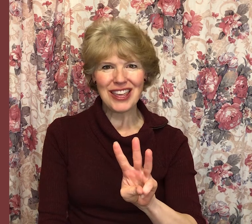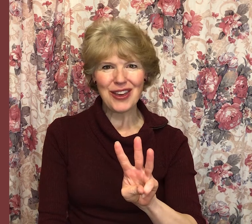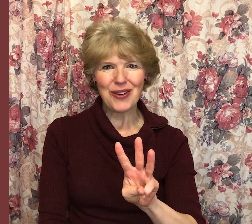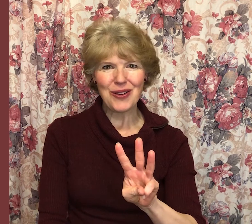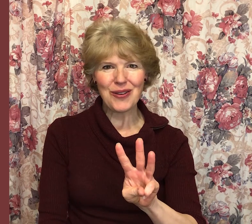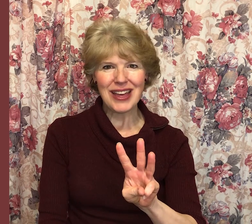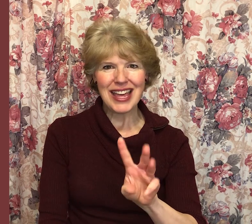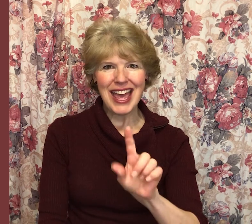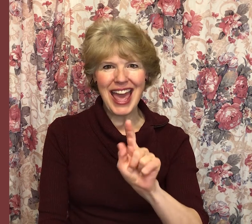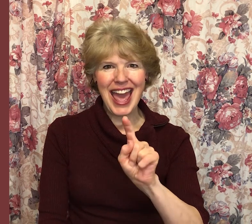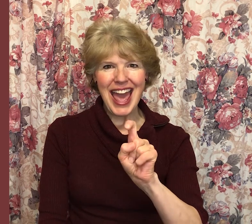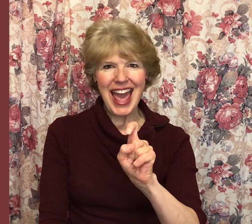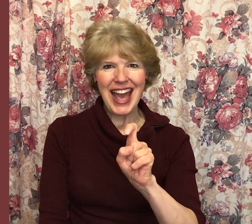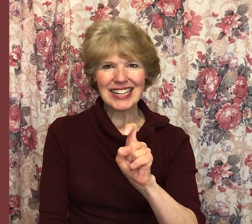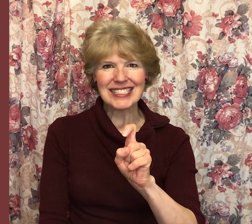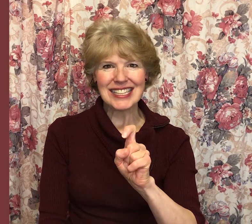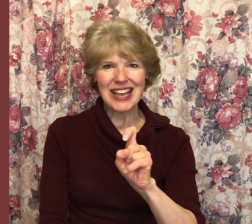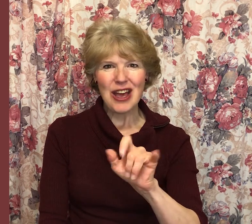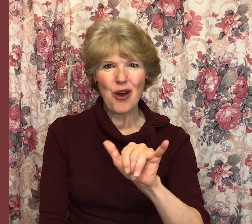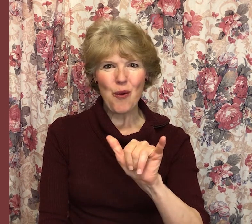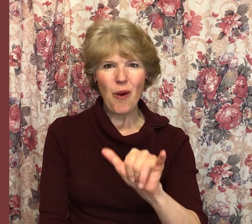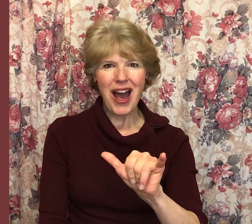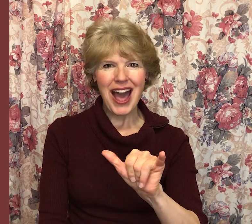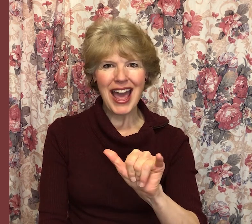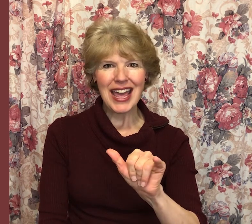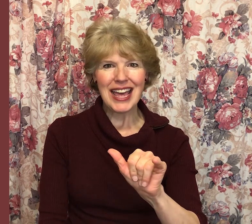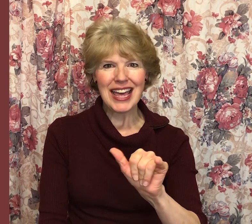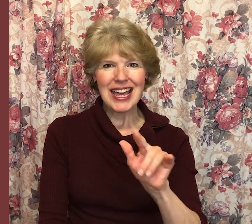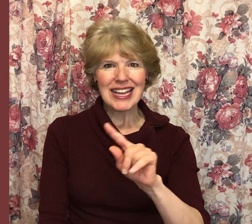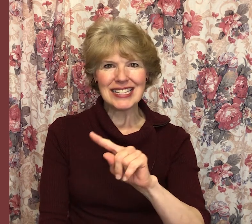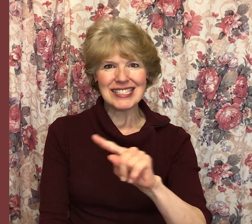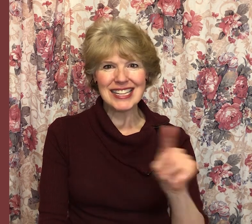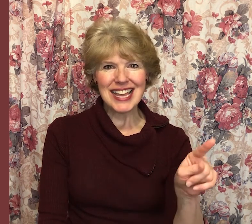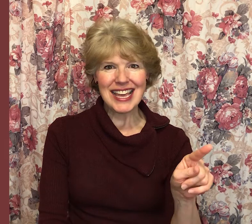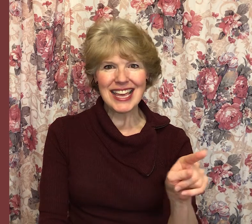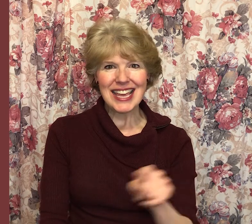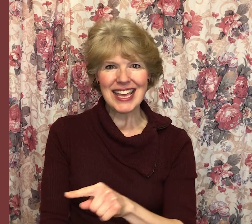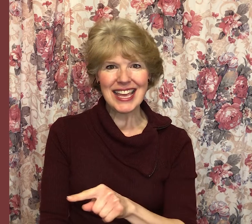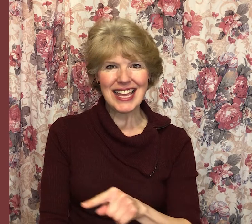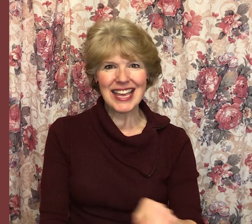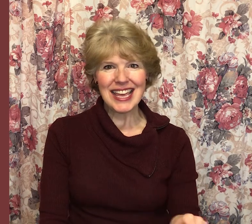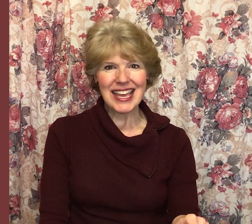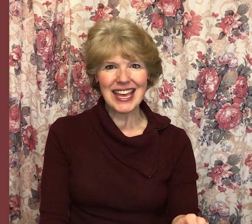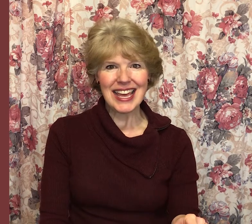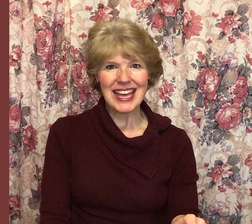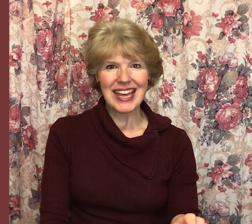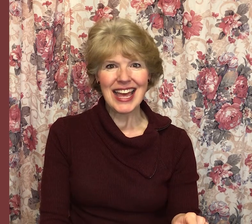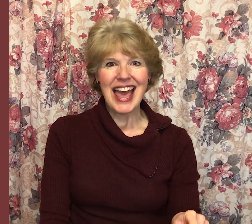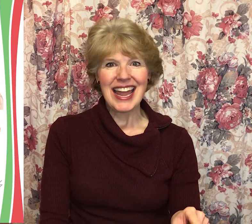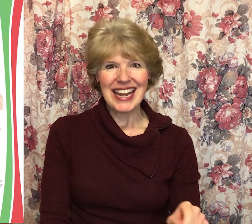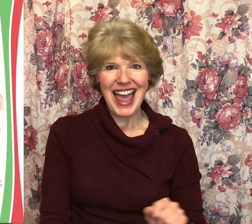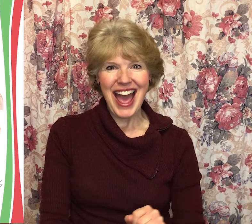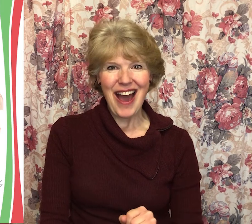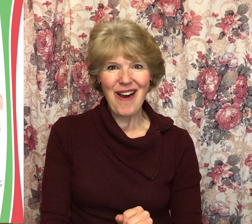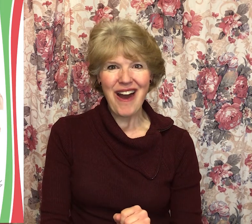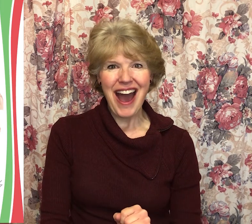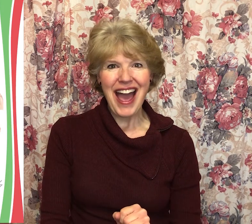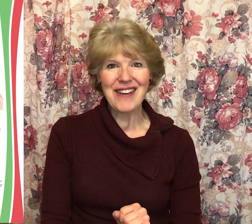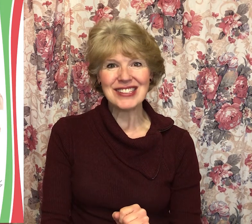X, Y, Z. Now I've